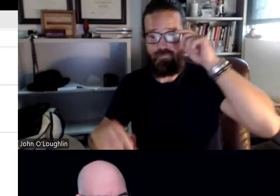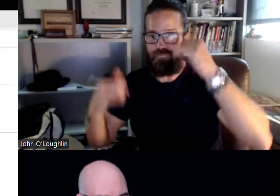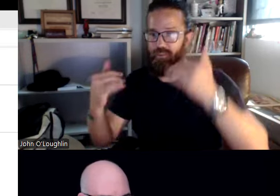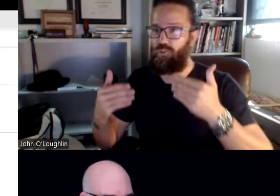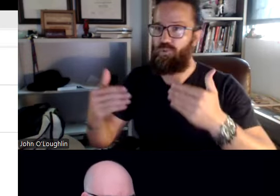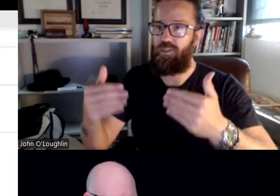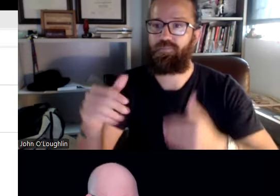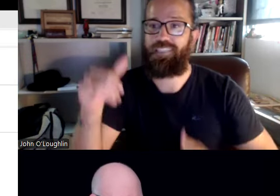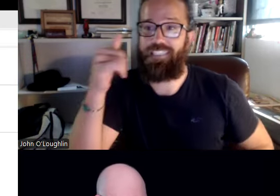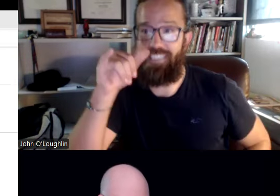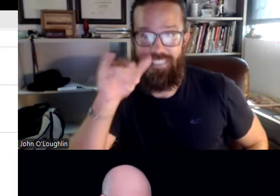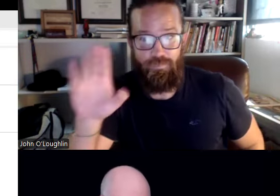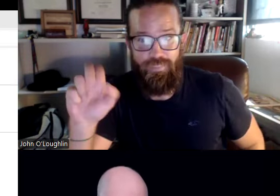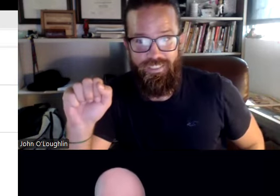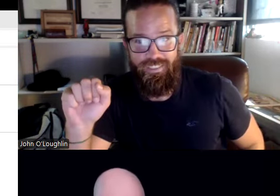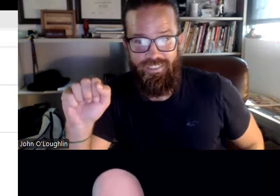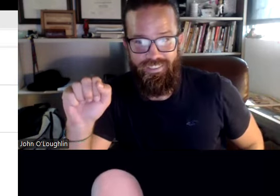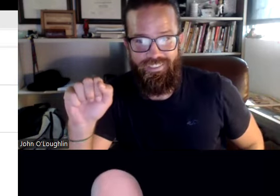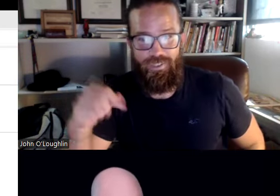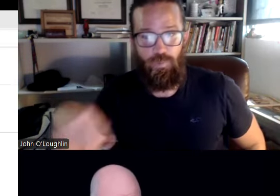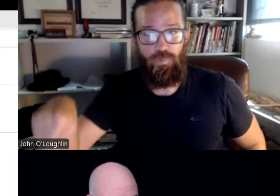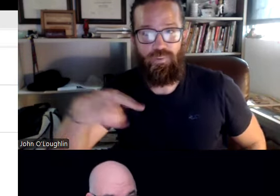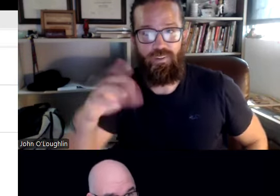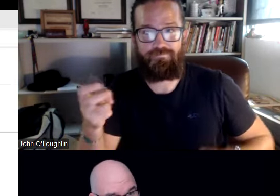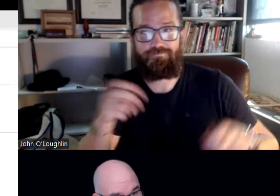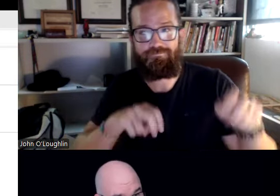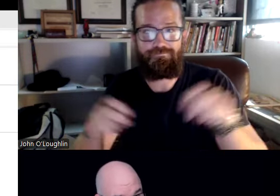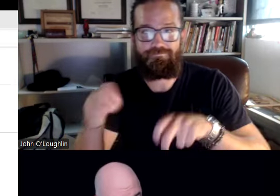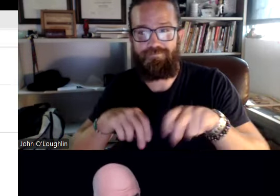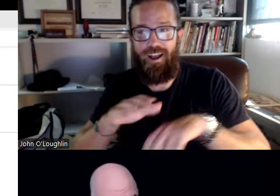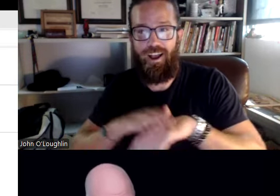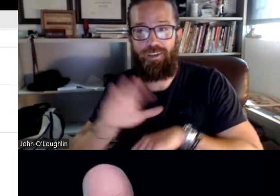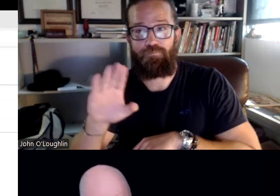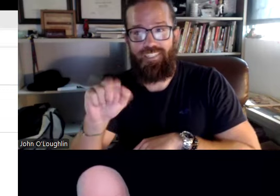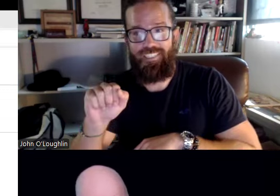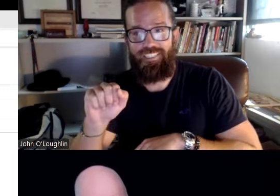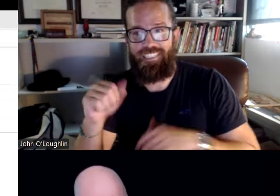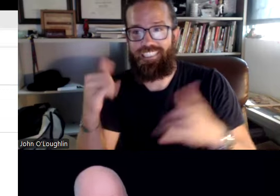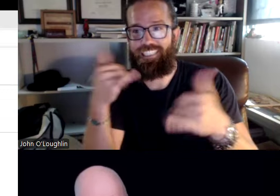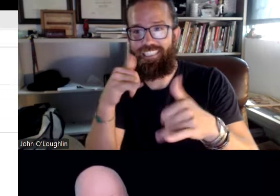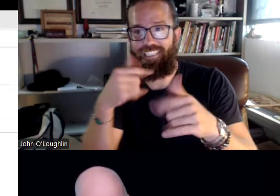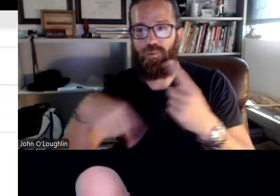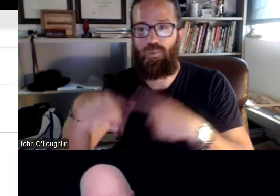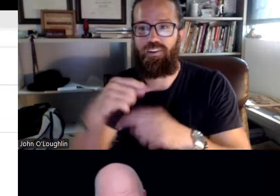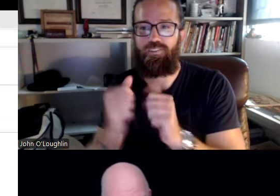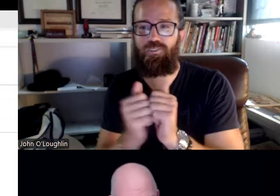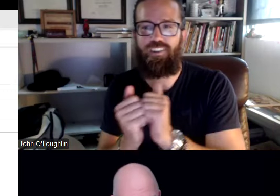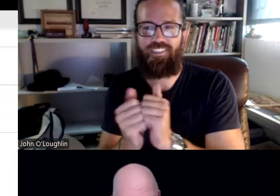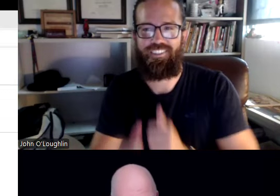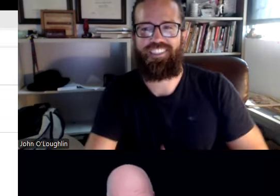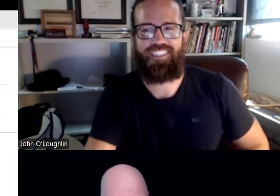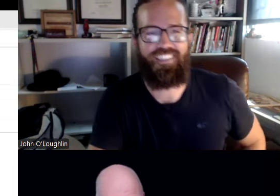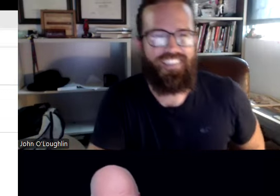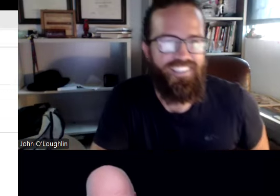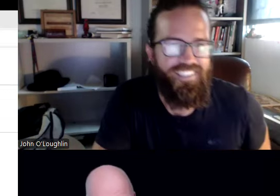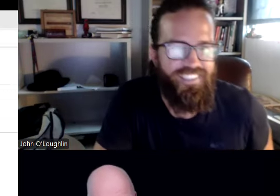and you know maybe only certain people were going to understand that but anyways here we go so for the silly bus the syllabus we're going to hop on this very silly